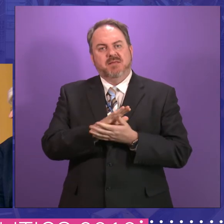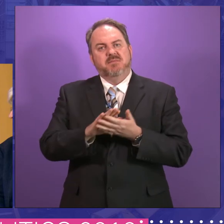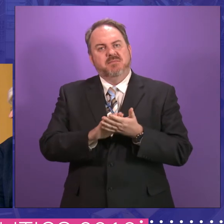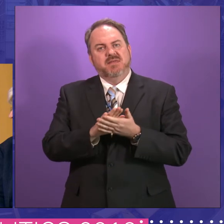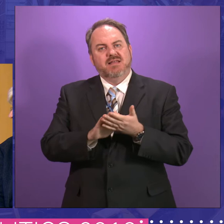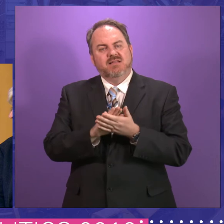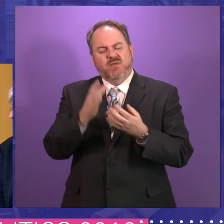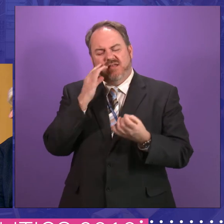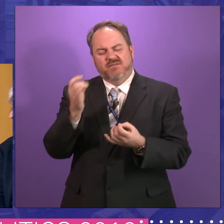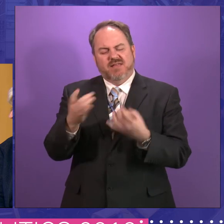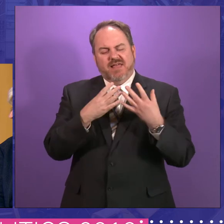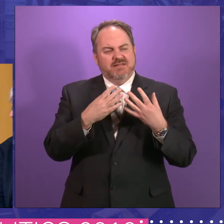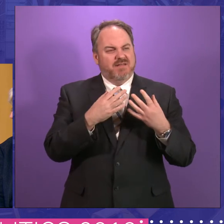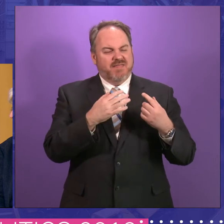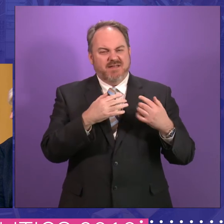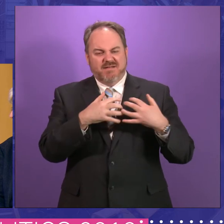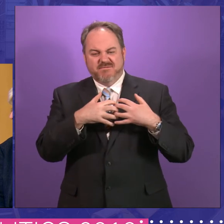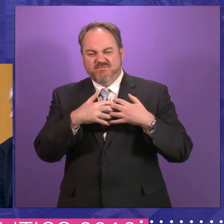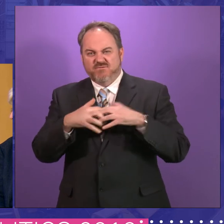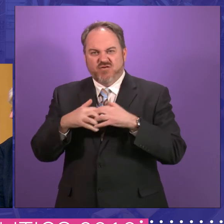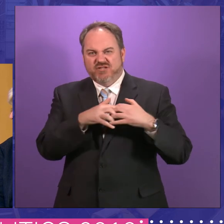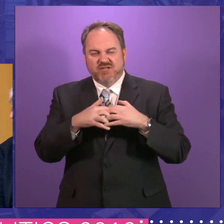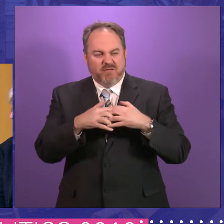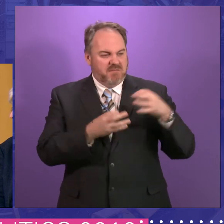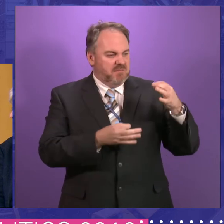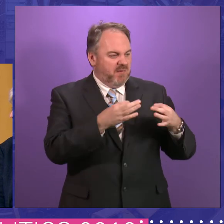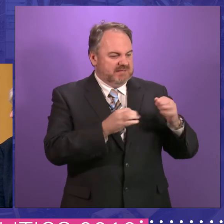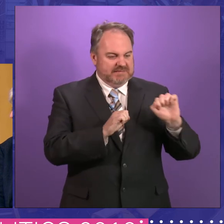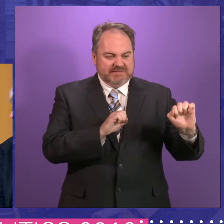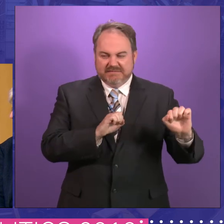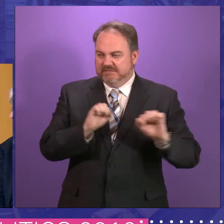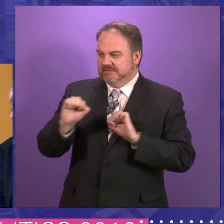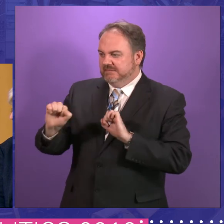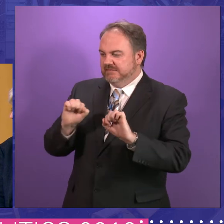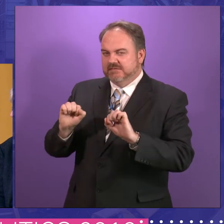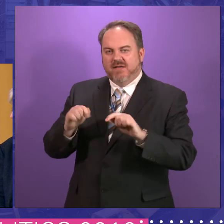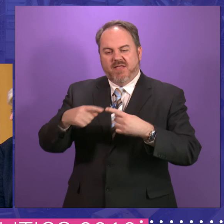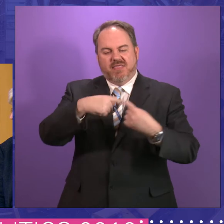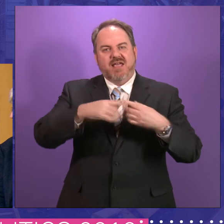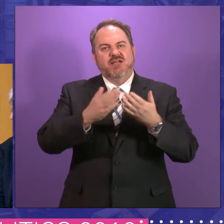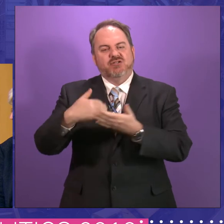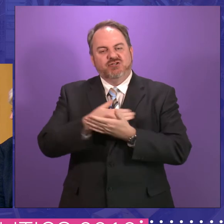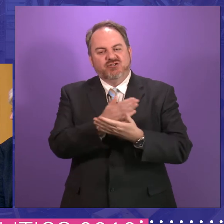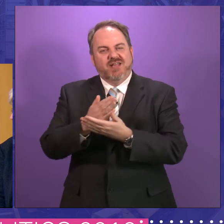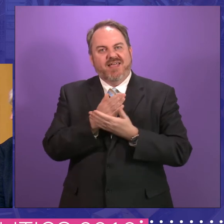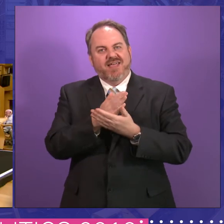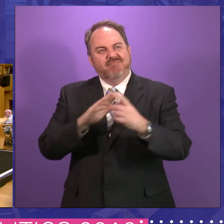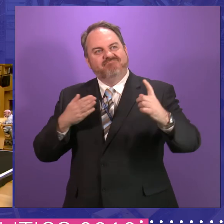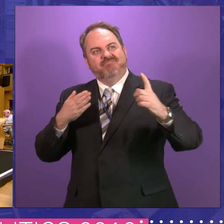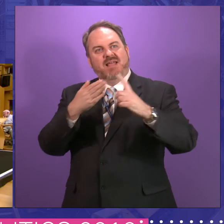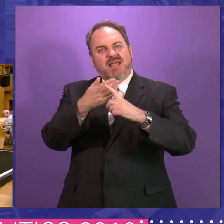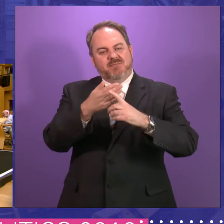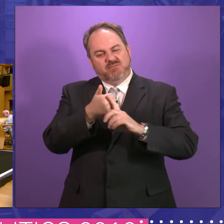the part of political friction because you get people bonded together by an interest in something, whether it was, you know, dementia,